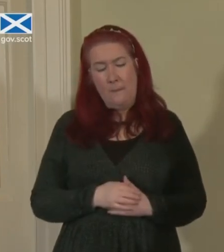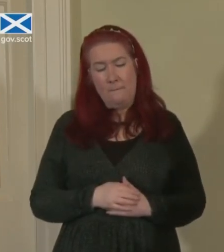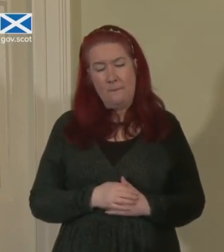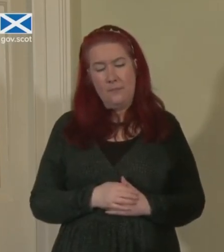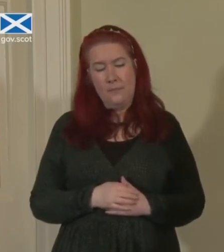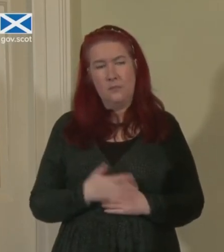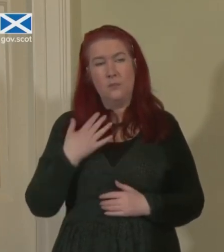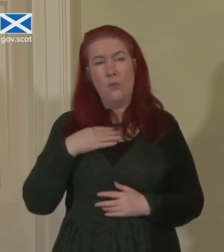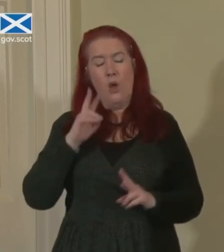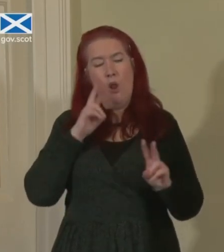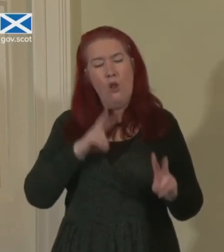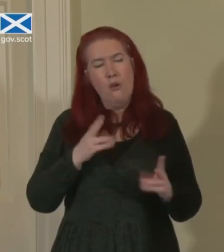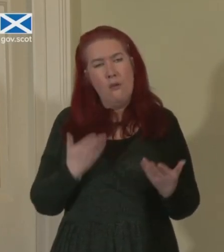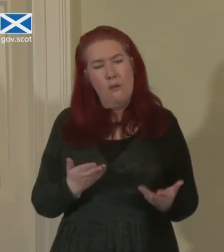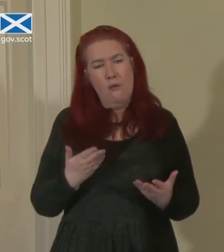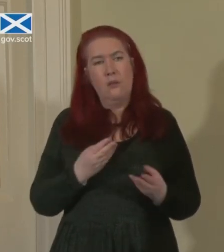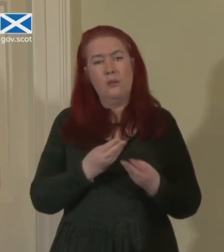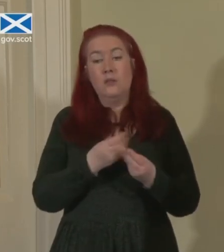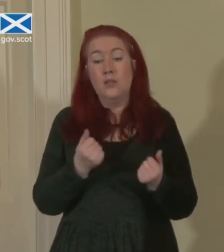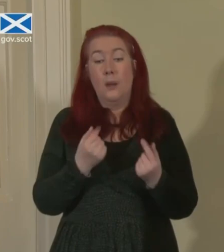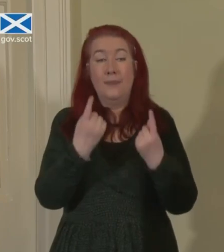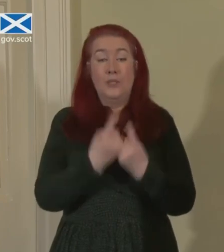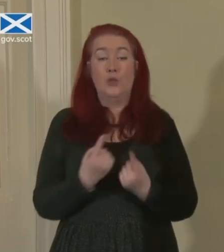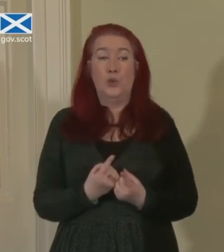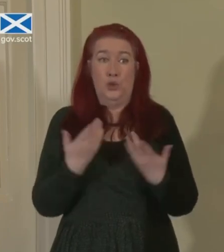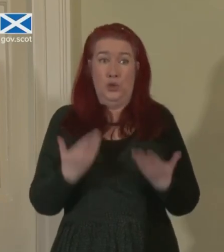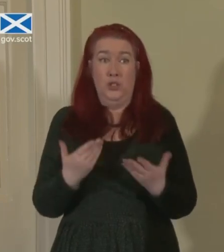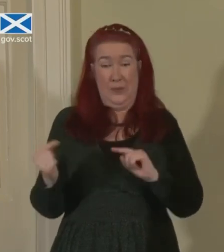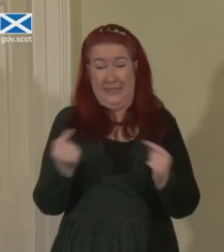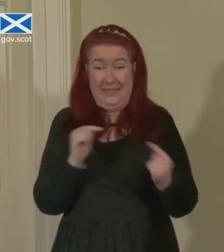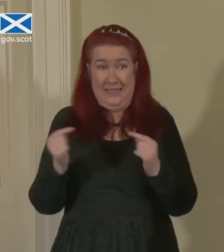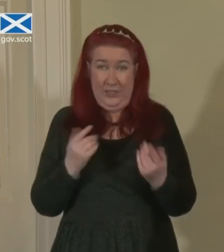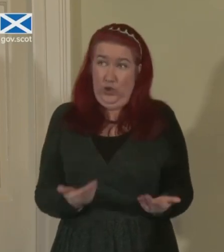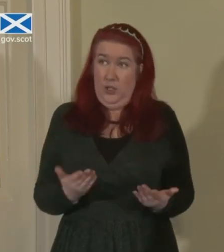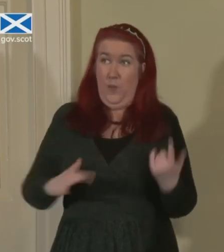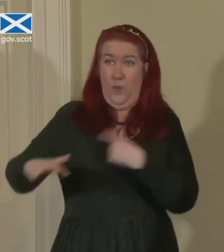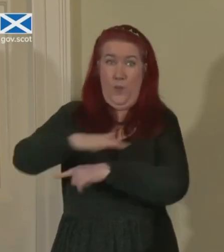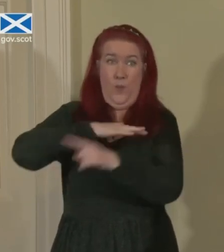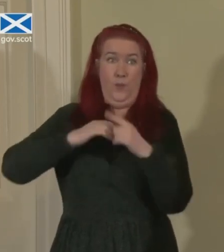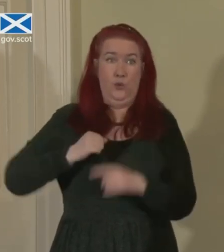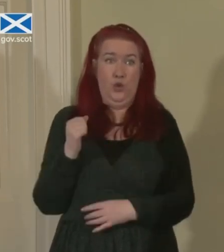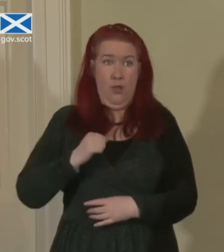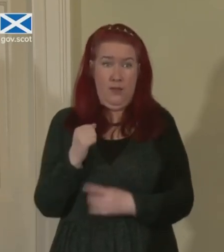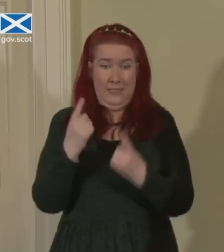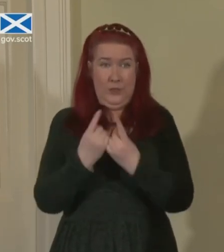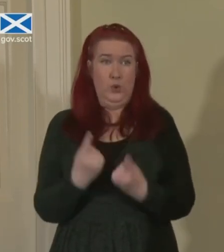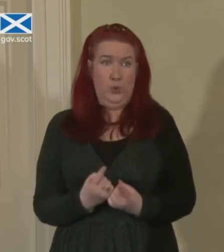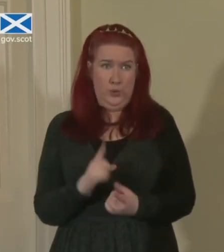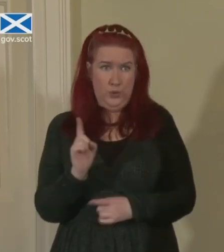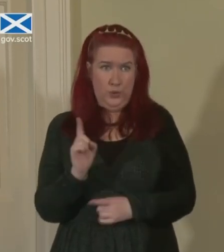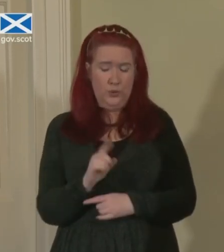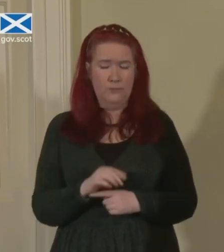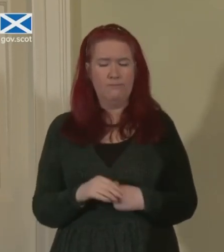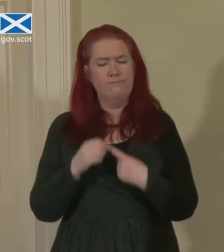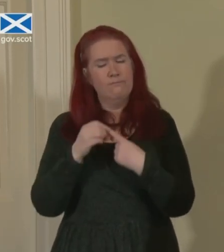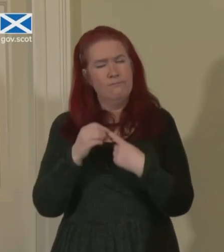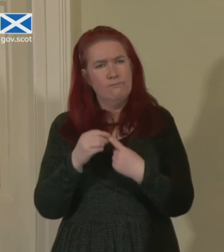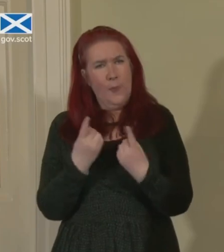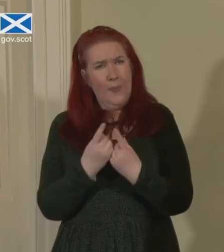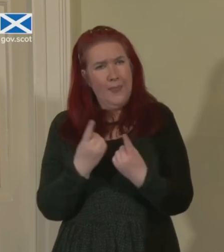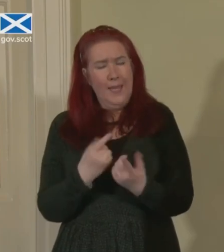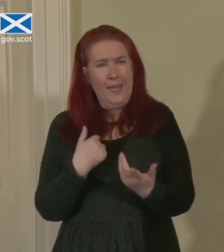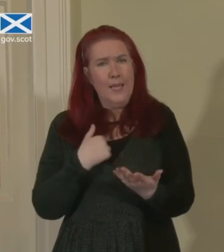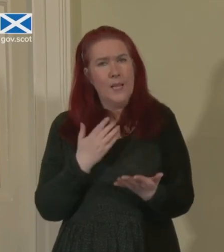I look at some of the issues that are being hotly debated in Scotland right now, one of the things that I do